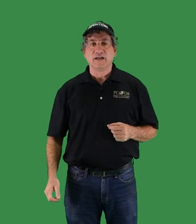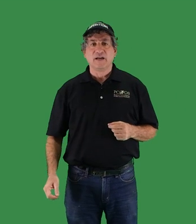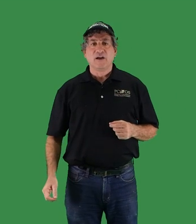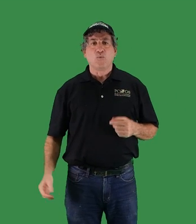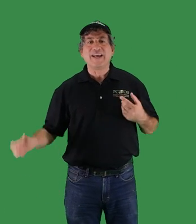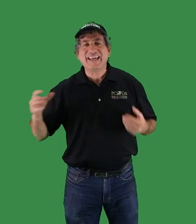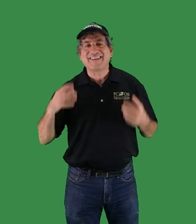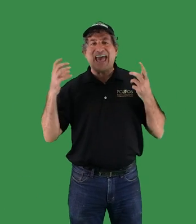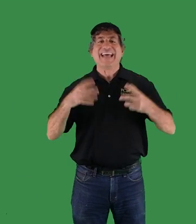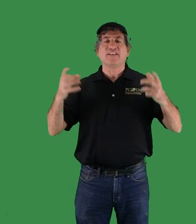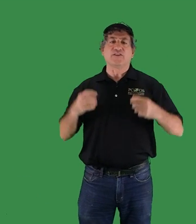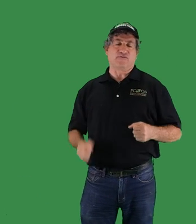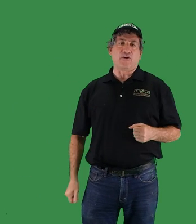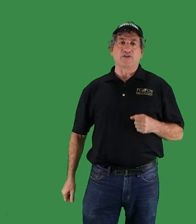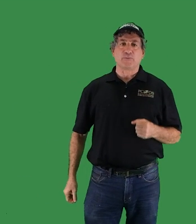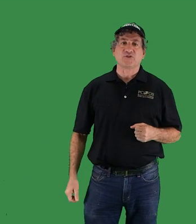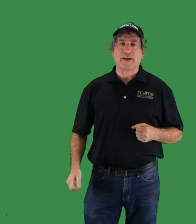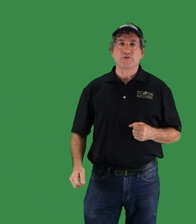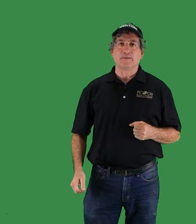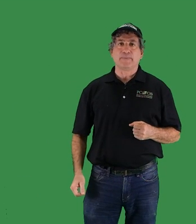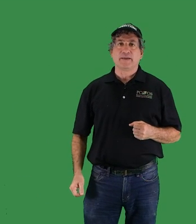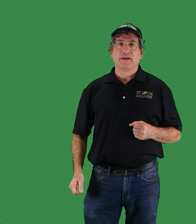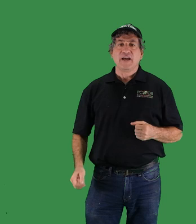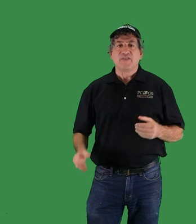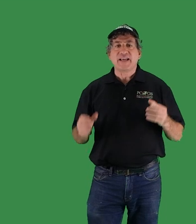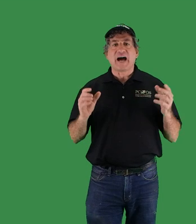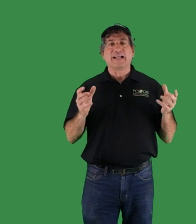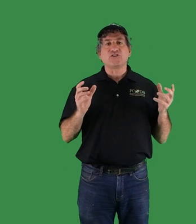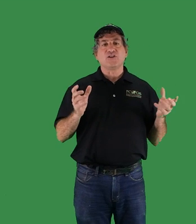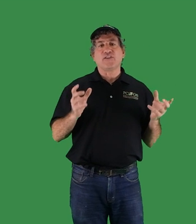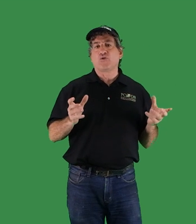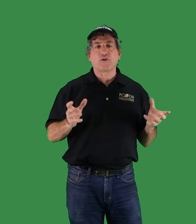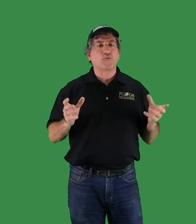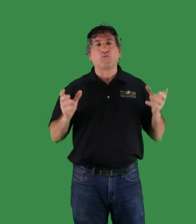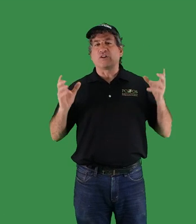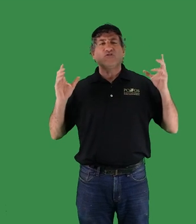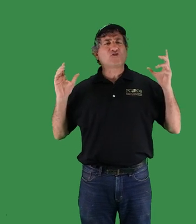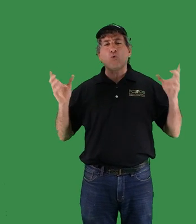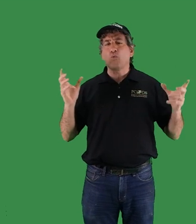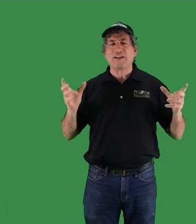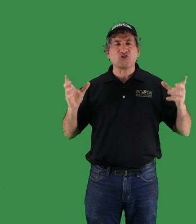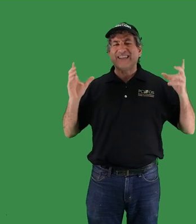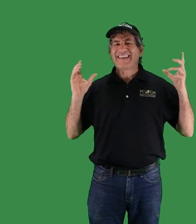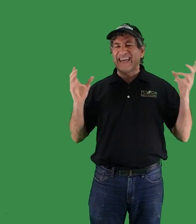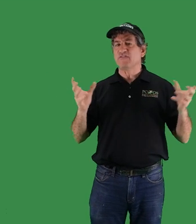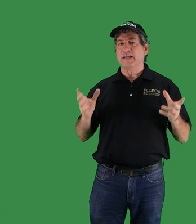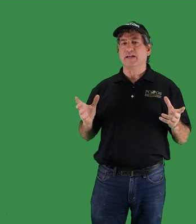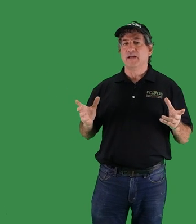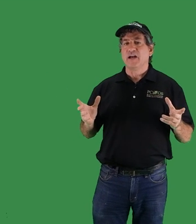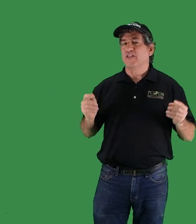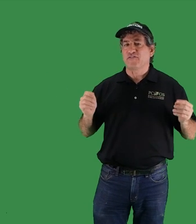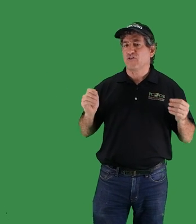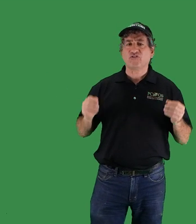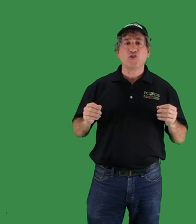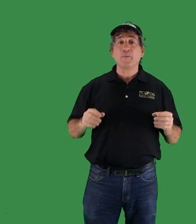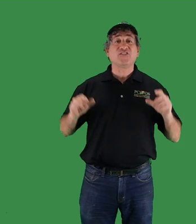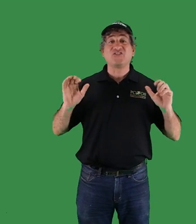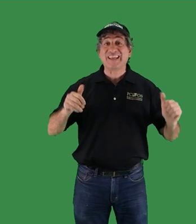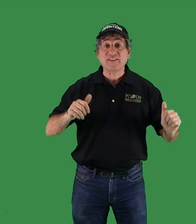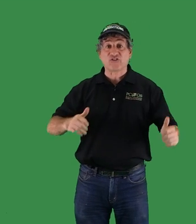We need to end this false perception. The ecology of the North was once so rich and giving that the first humans didn't